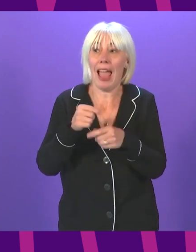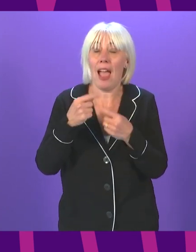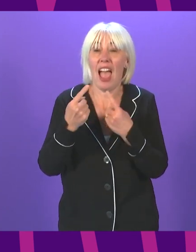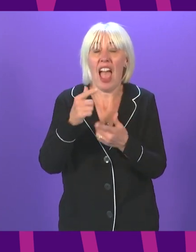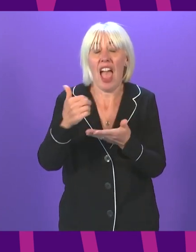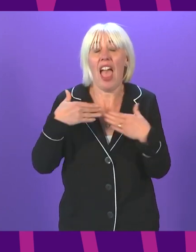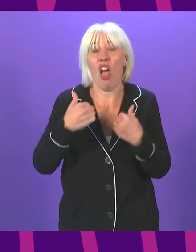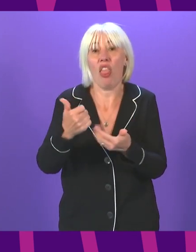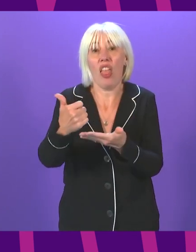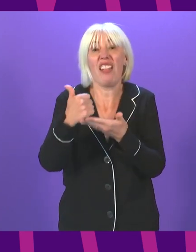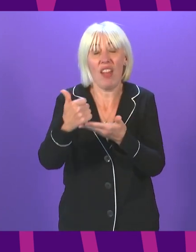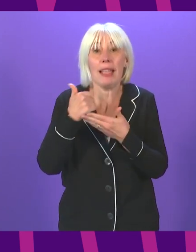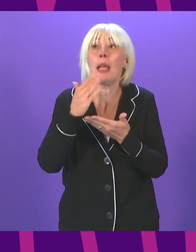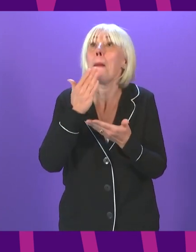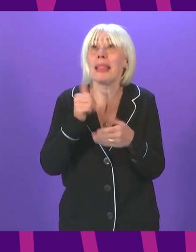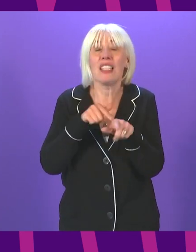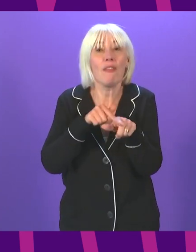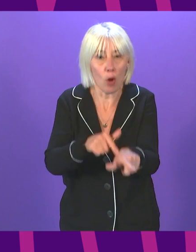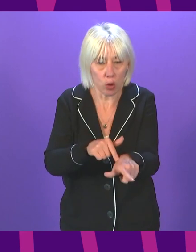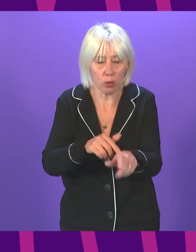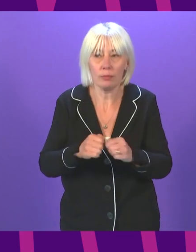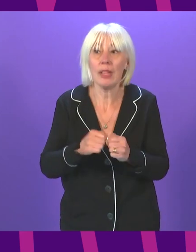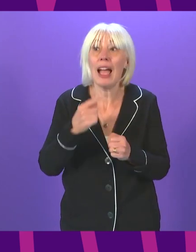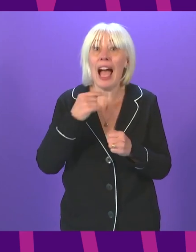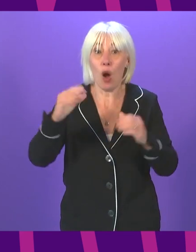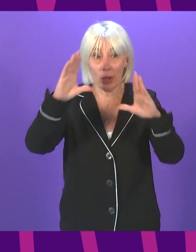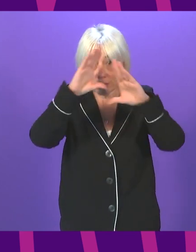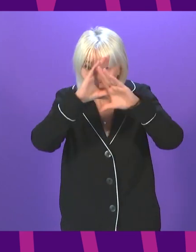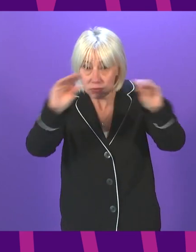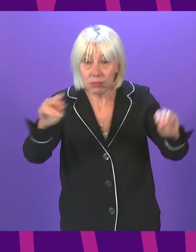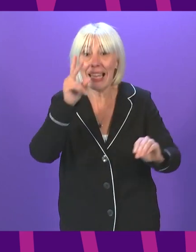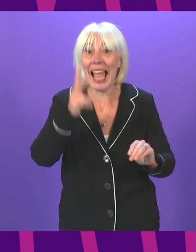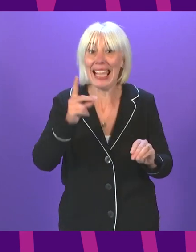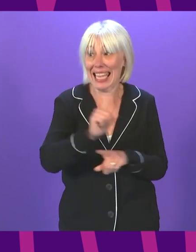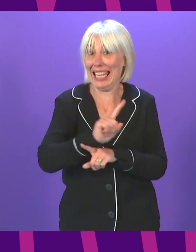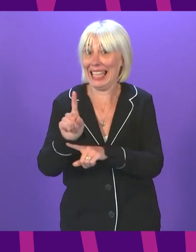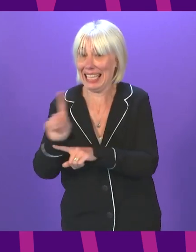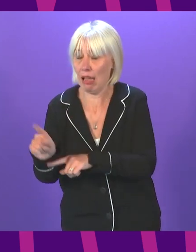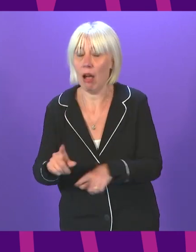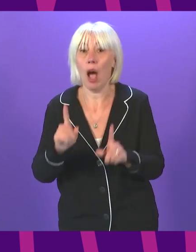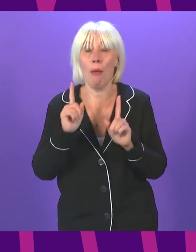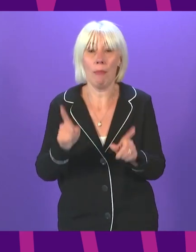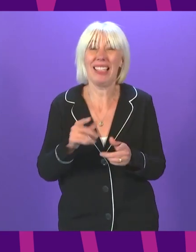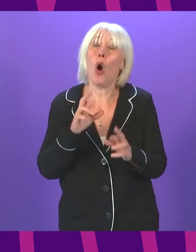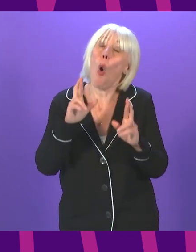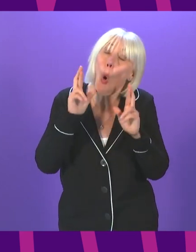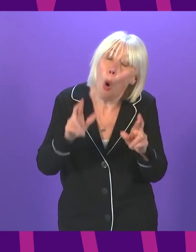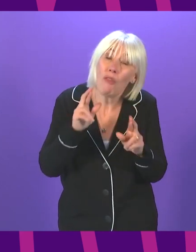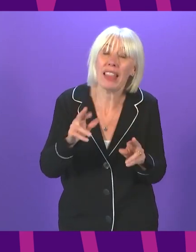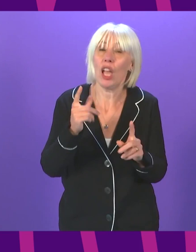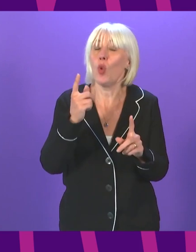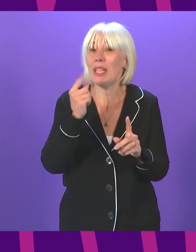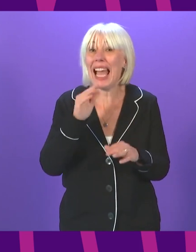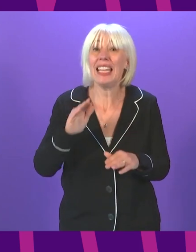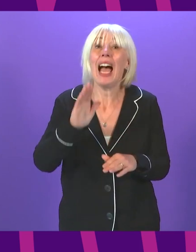If we all do that – and I will again set out exactly what we are asking people to do later – I am hopeful that we can turn the corner